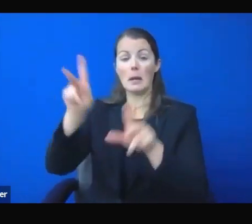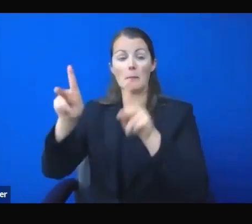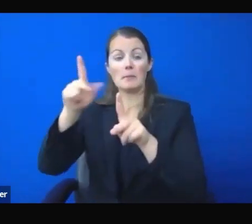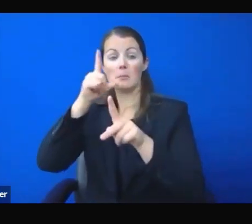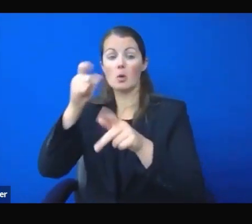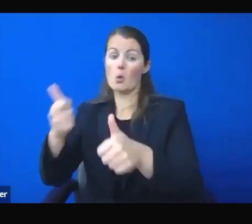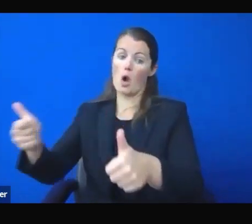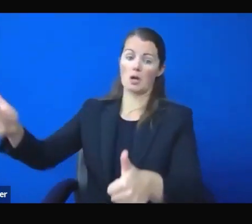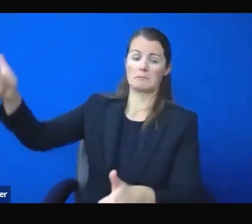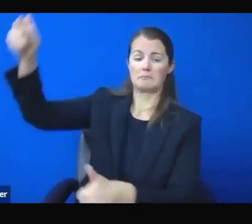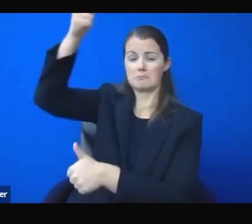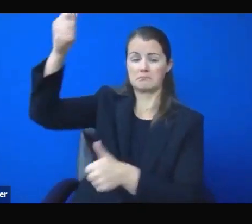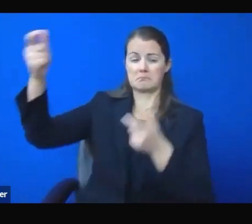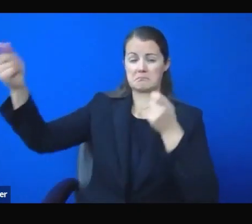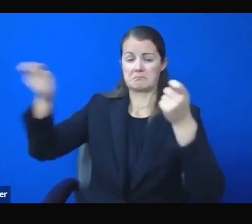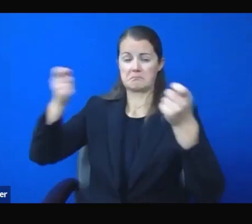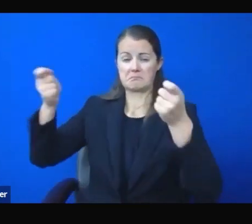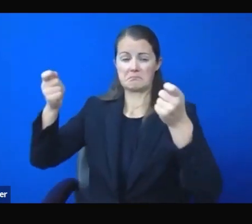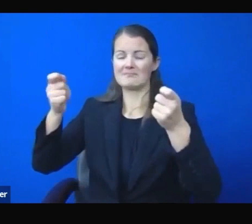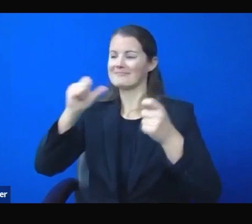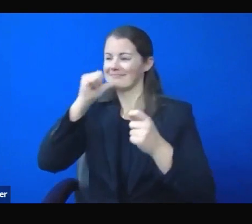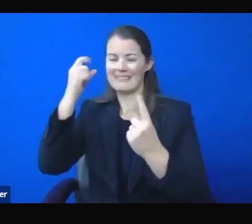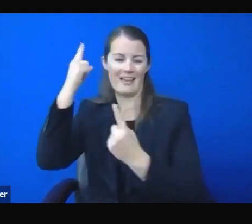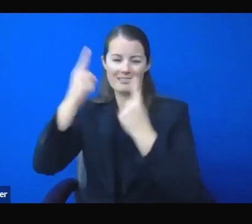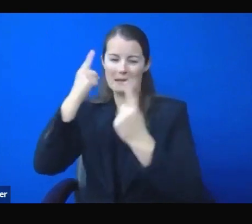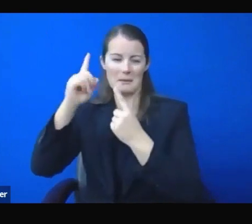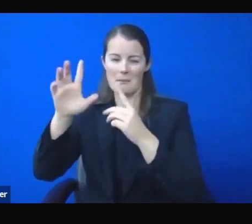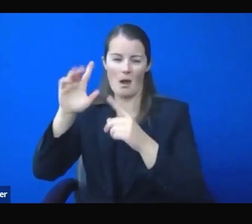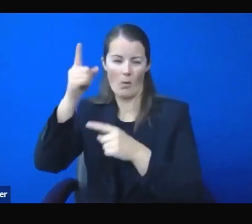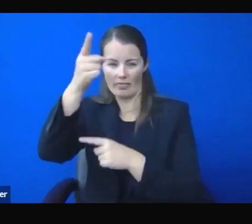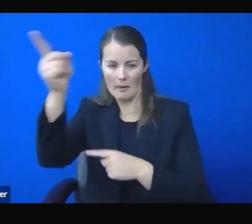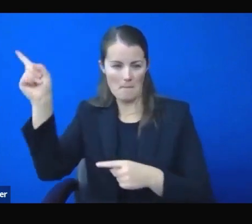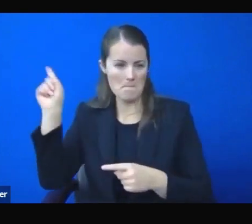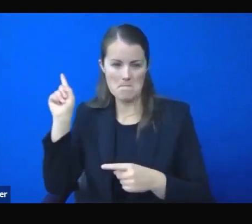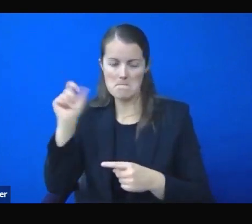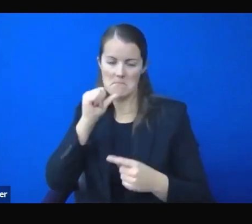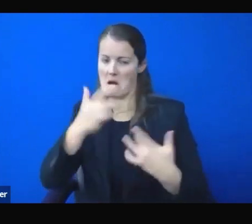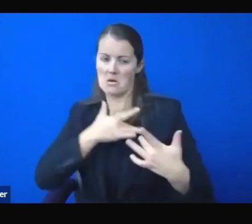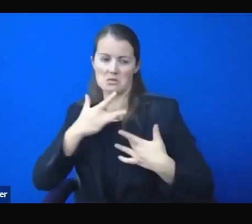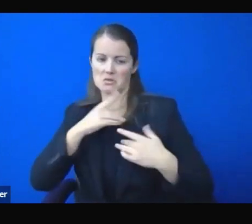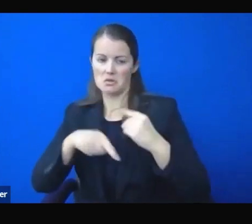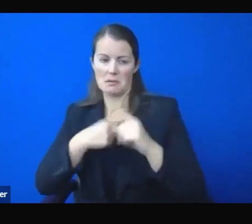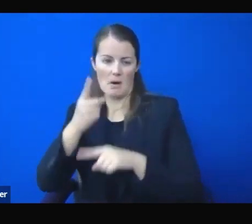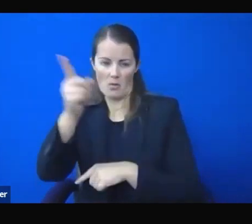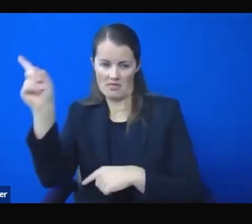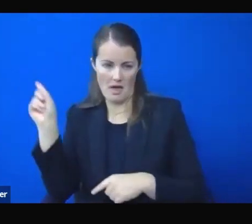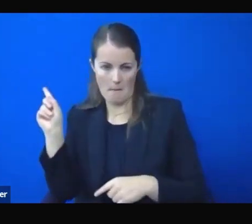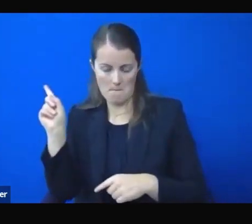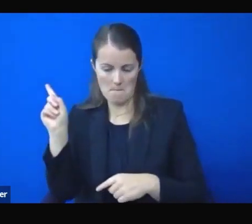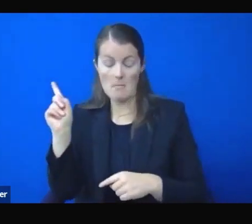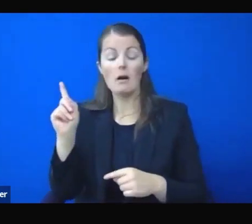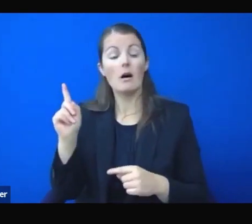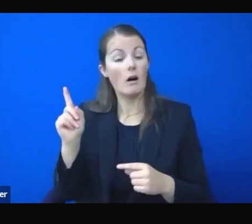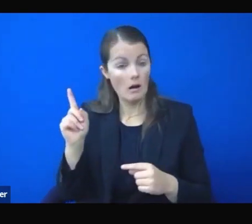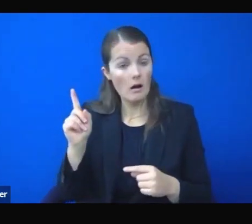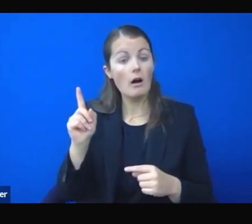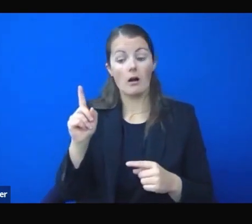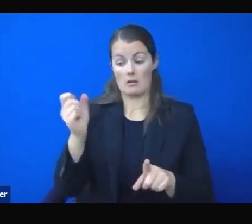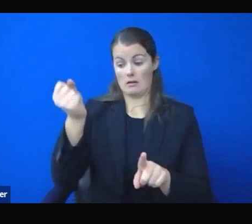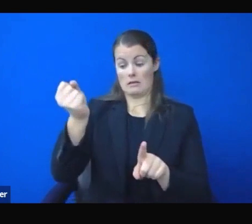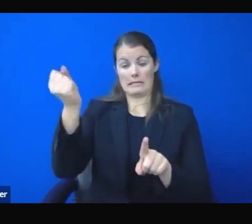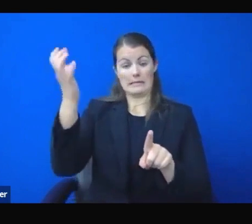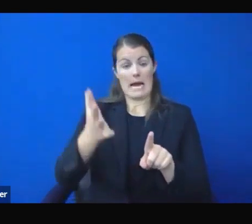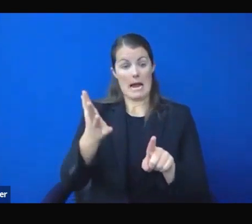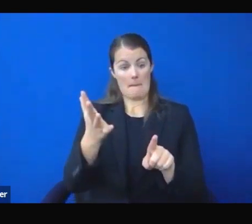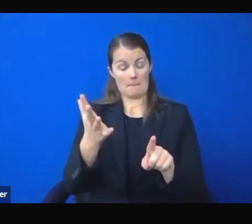are going to make it through the pandemic and be able to keep a roof over their heads. I lose sleep at night because when we are under a stay-at-home order